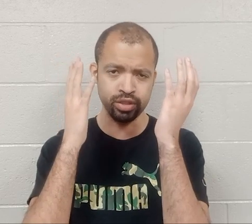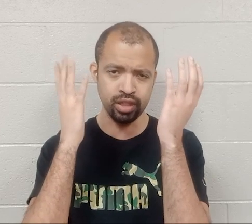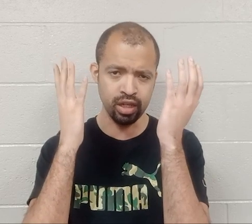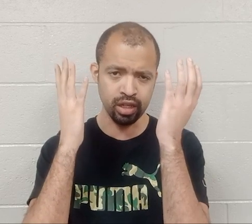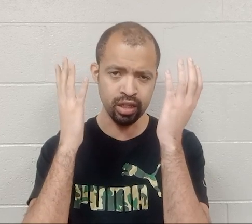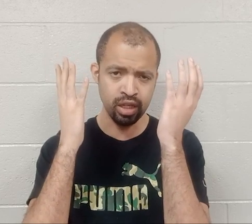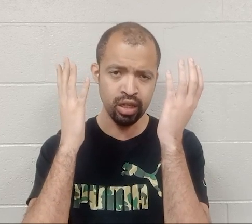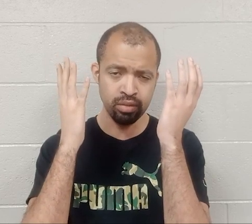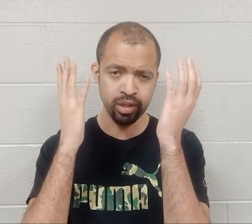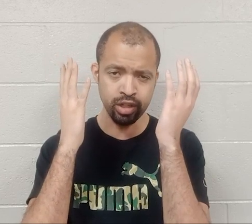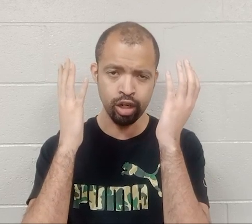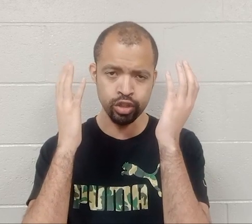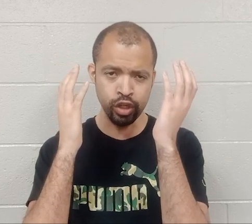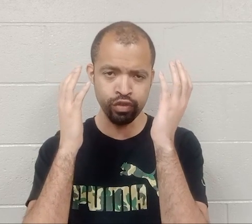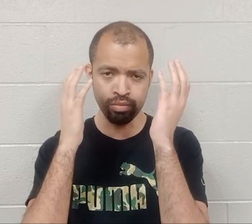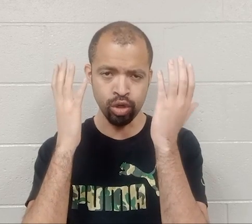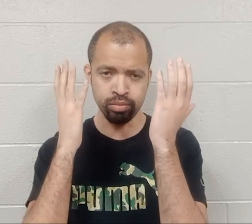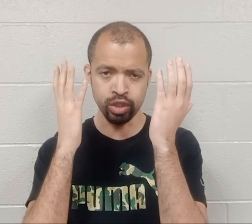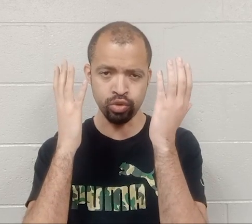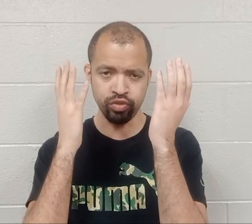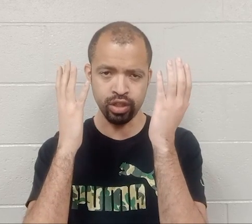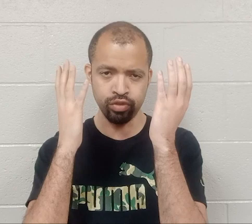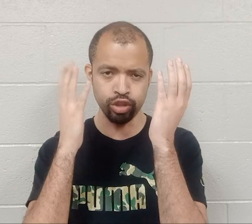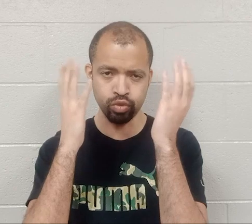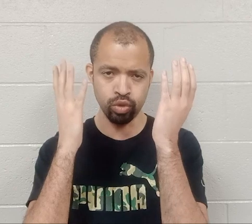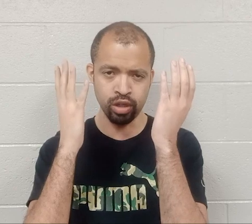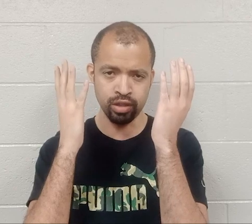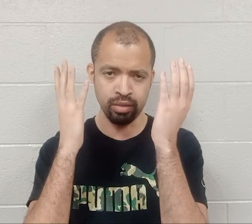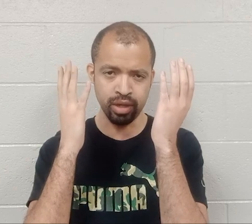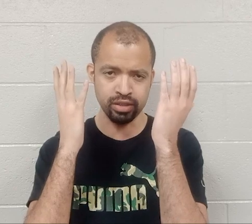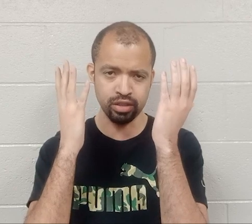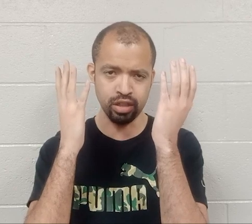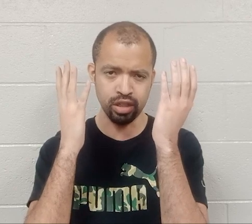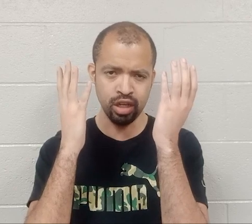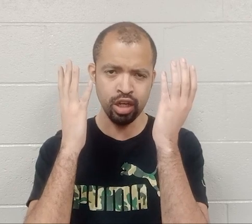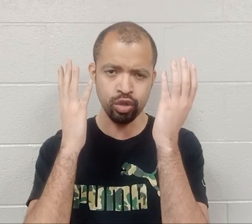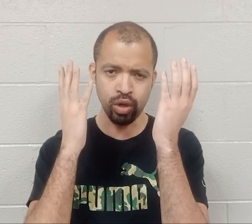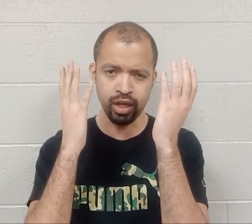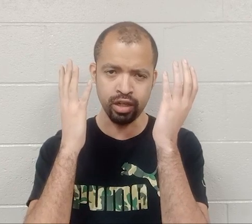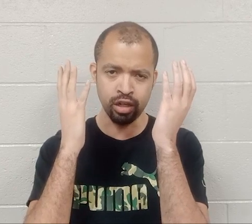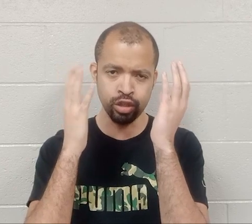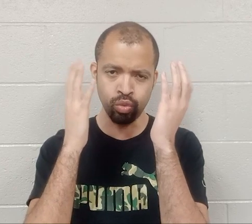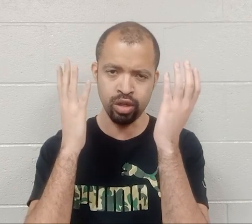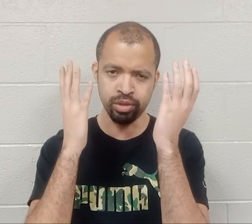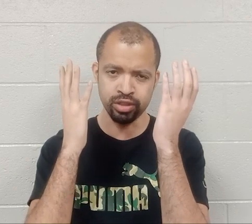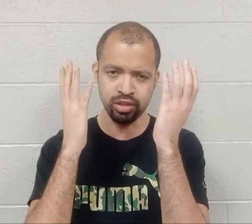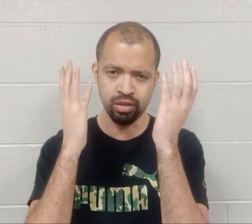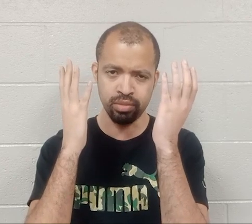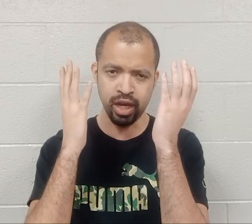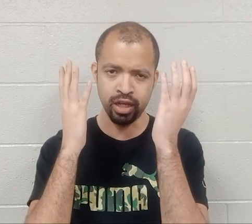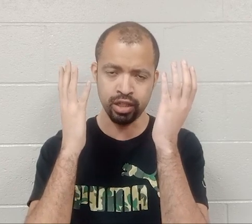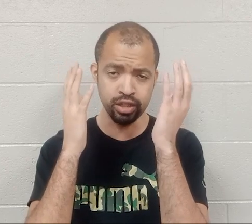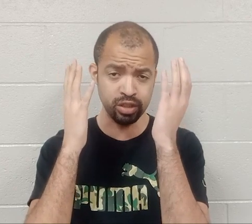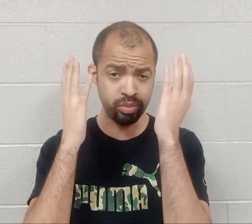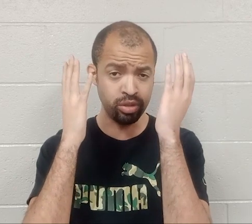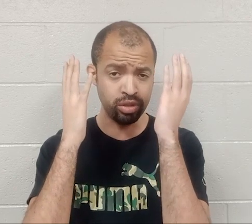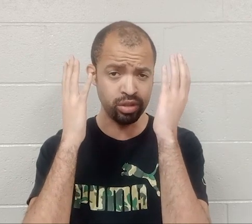se, but there are several moments within this one that makes it quite an unenwhelming cinematic experience.